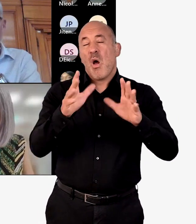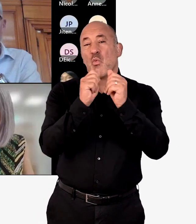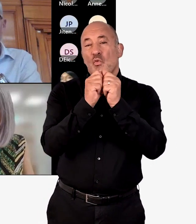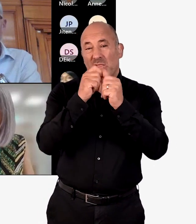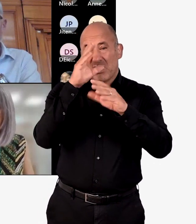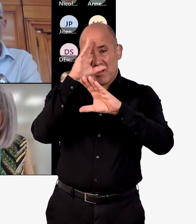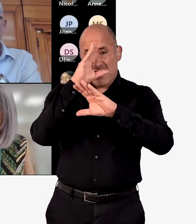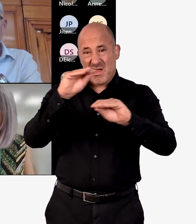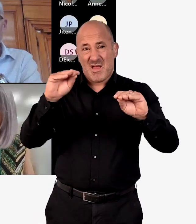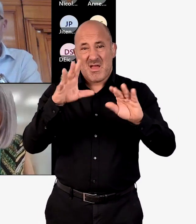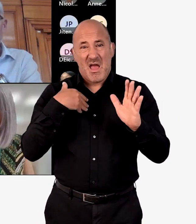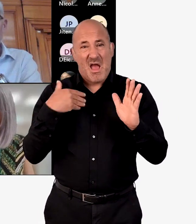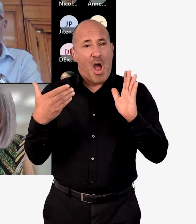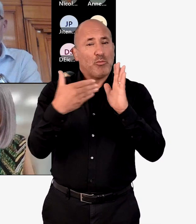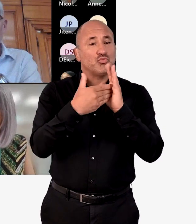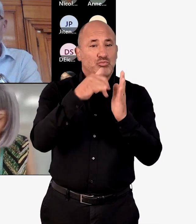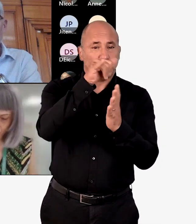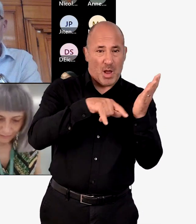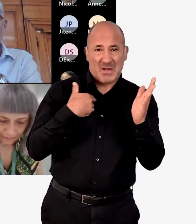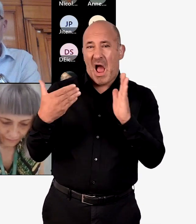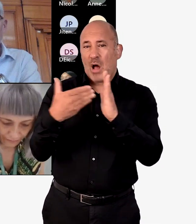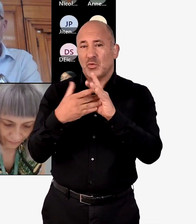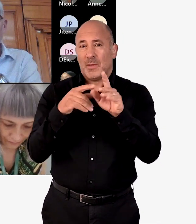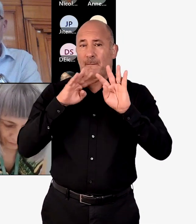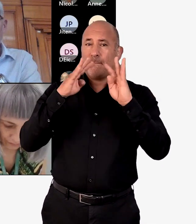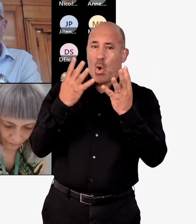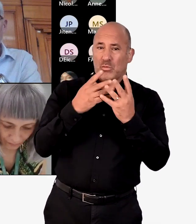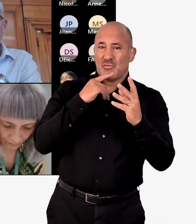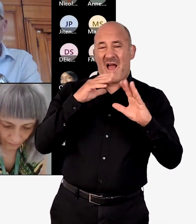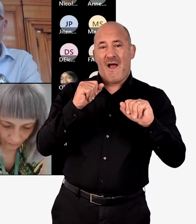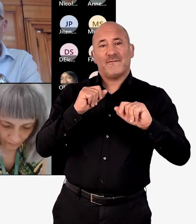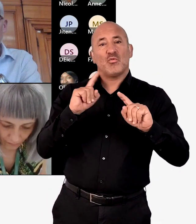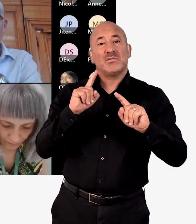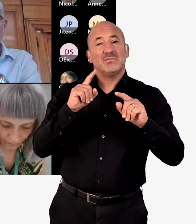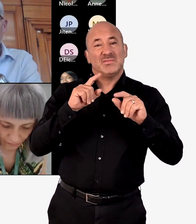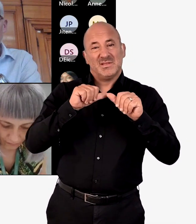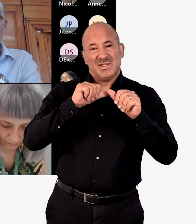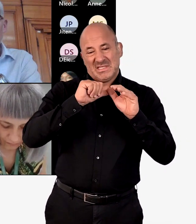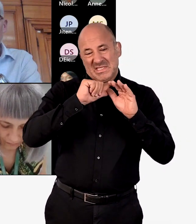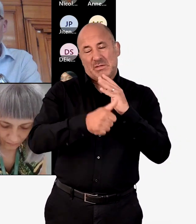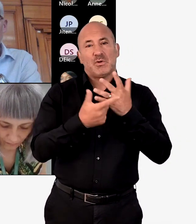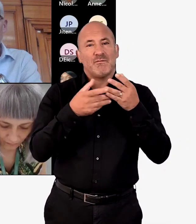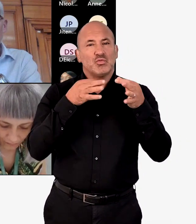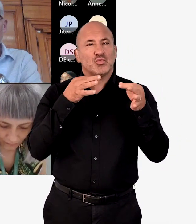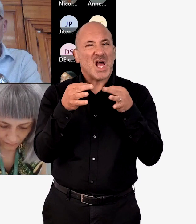And it's probably worth saying that in addition to this document, the